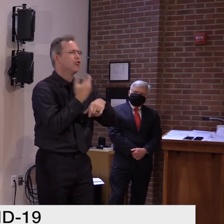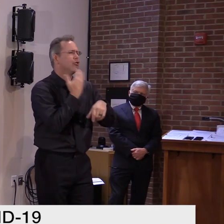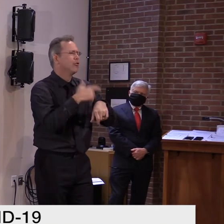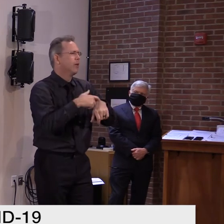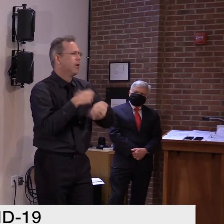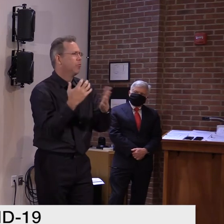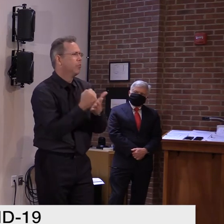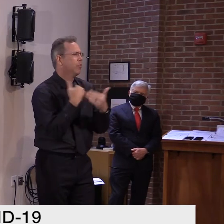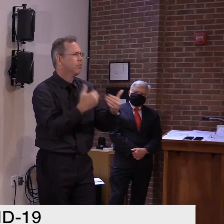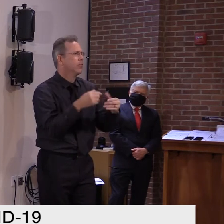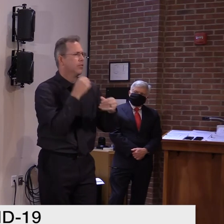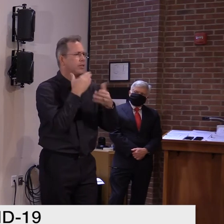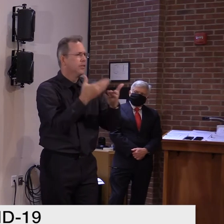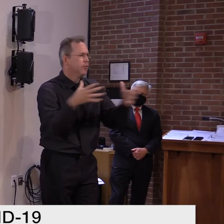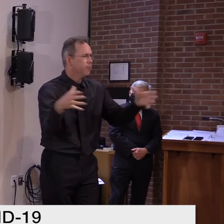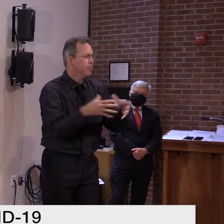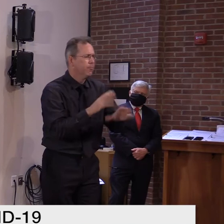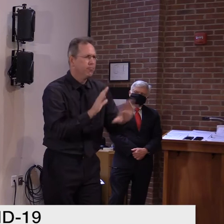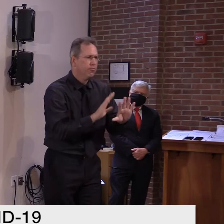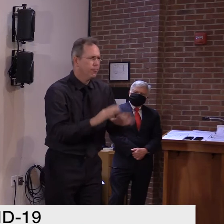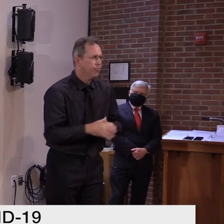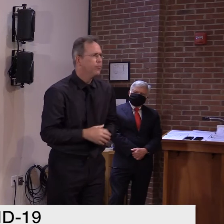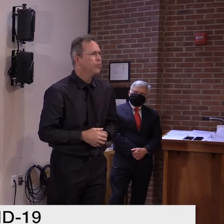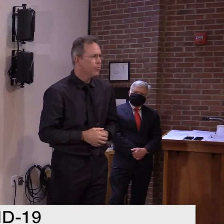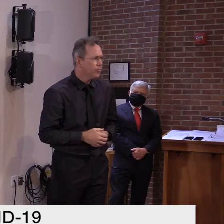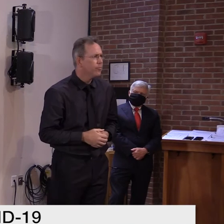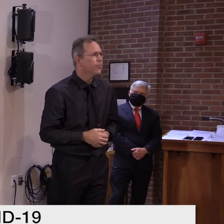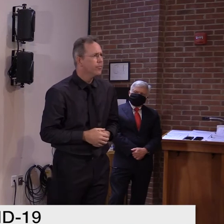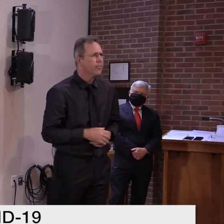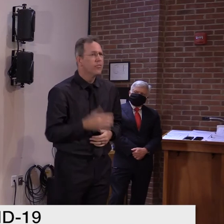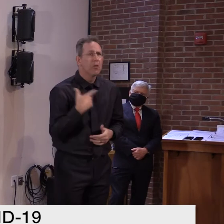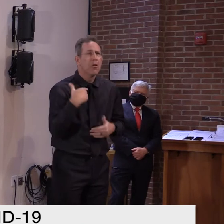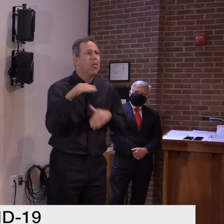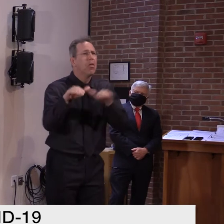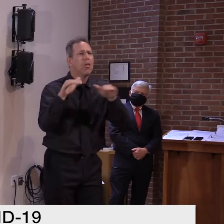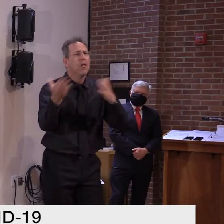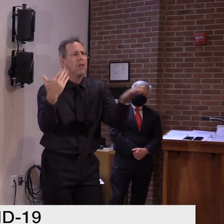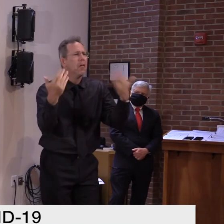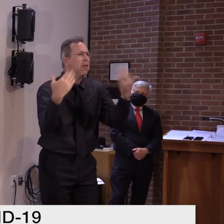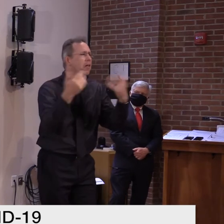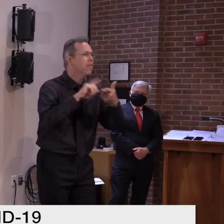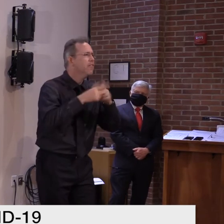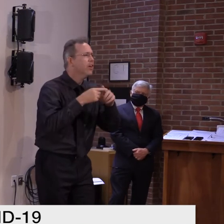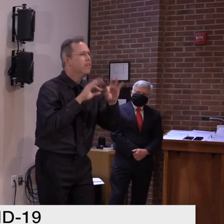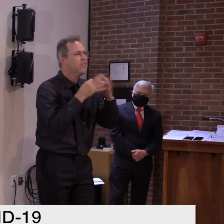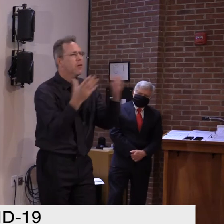as a, as a, as a family or with friends outside of the normal household.